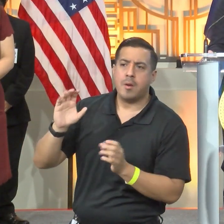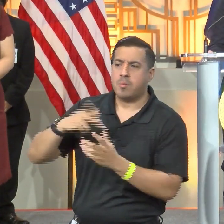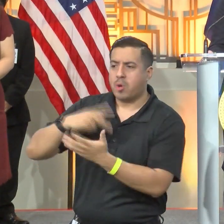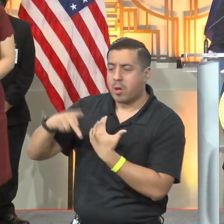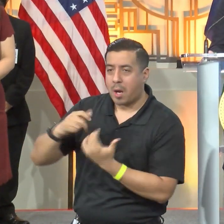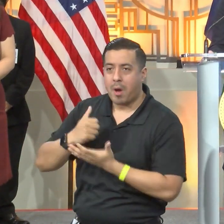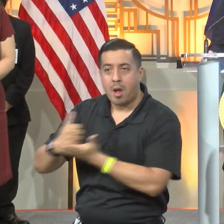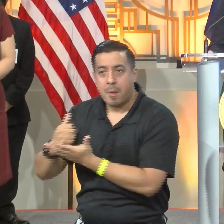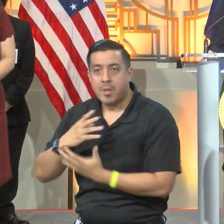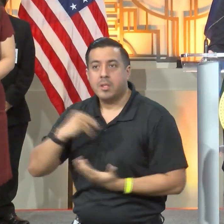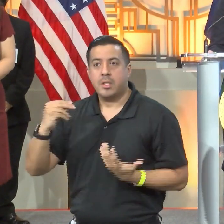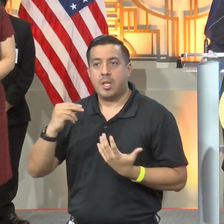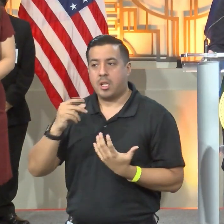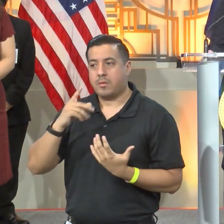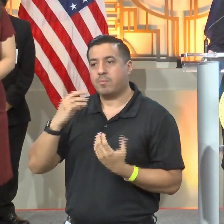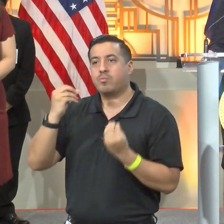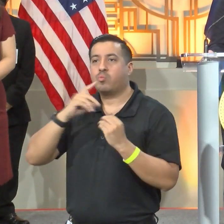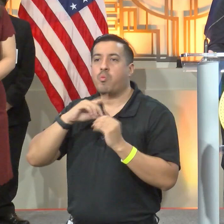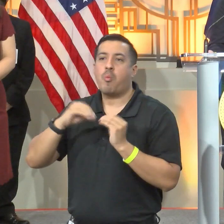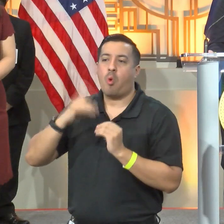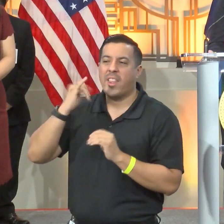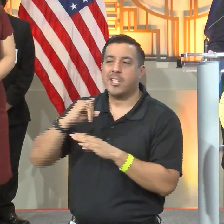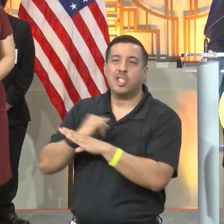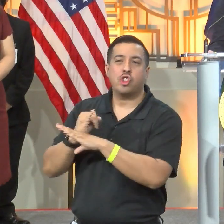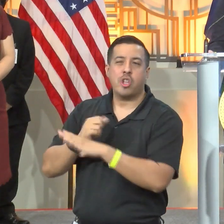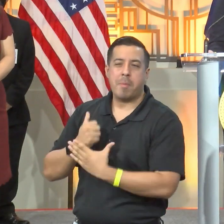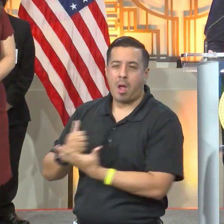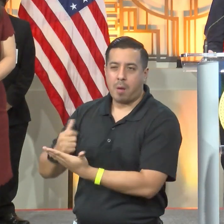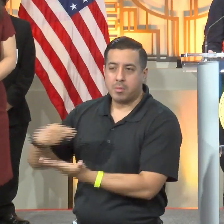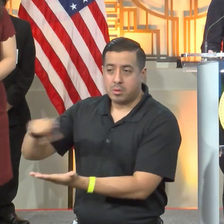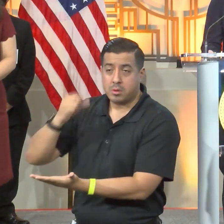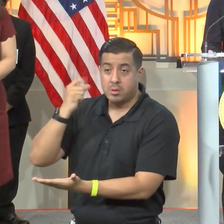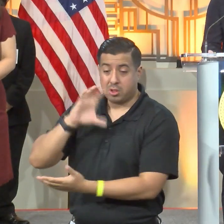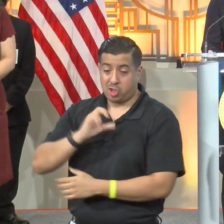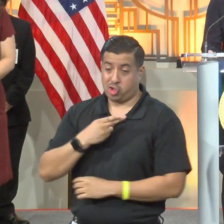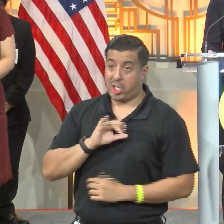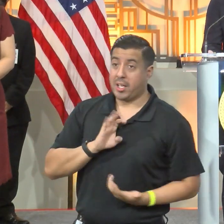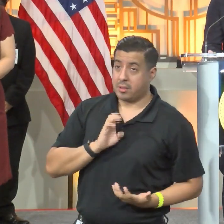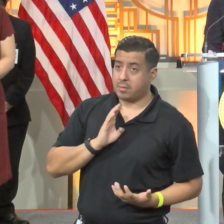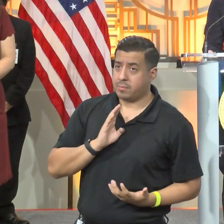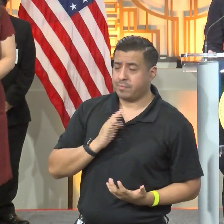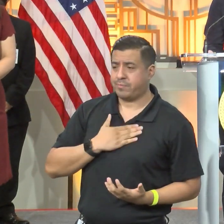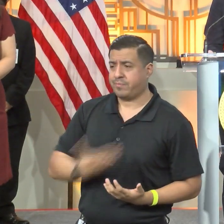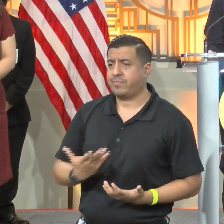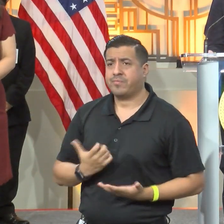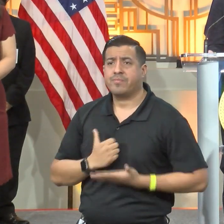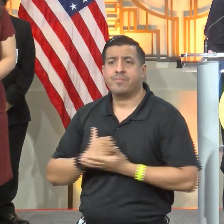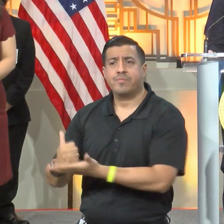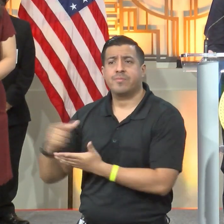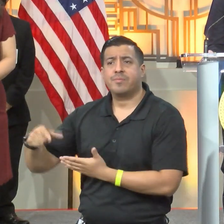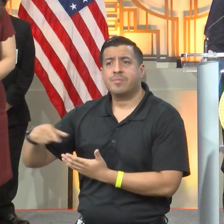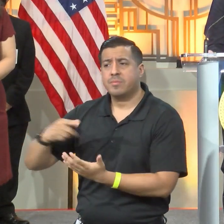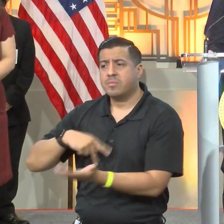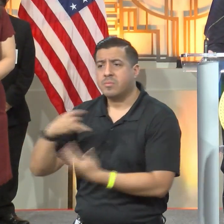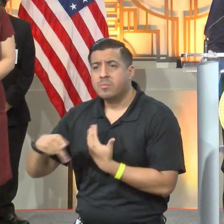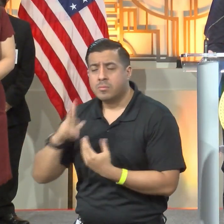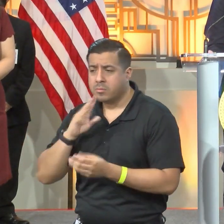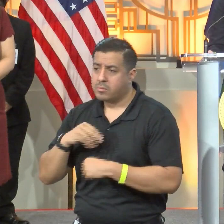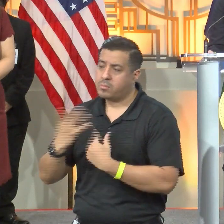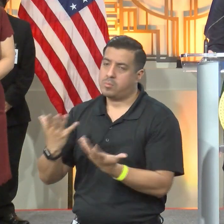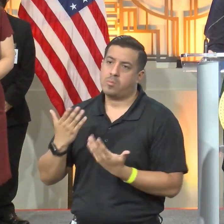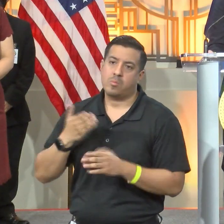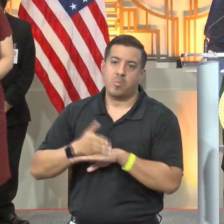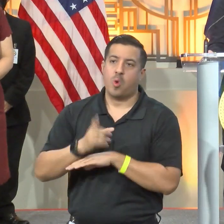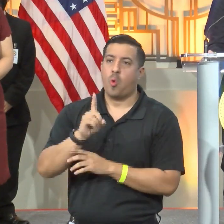and externship with the city of Houston. JPMorgan Chase is pleased to support this fellowship program by providing a